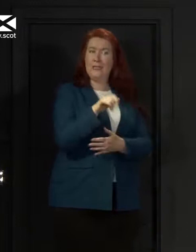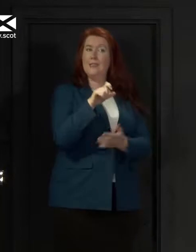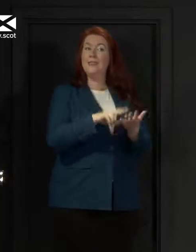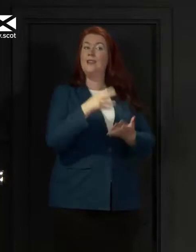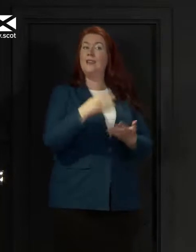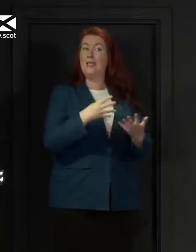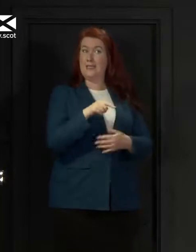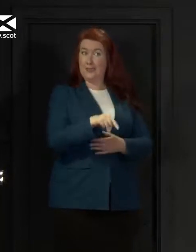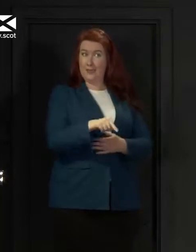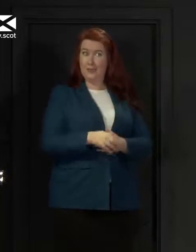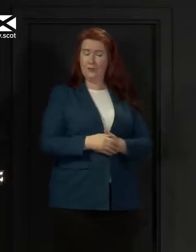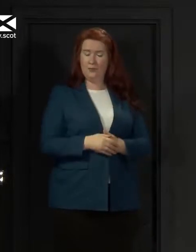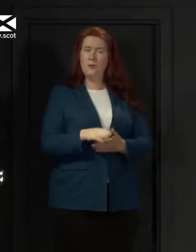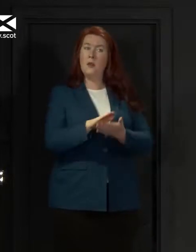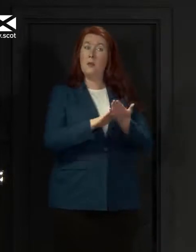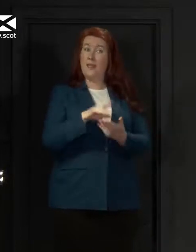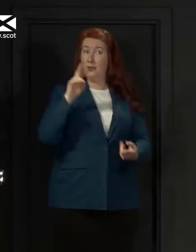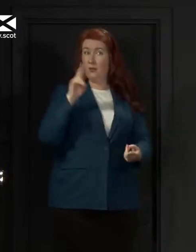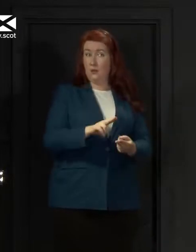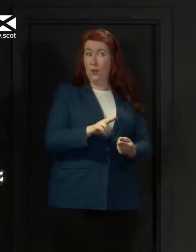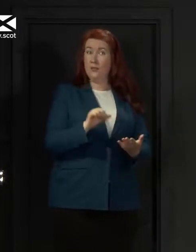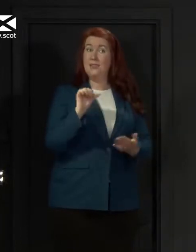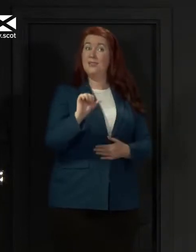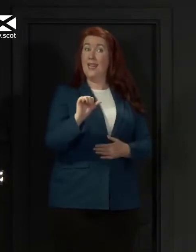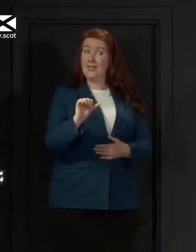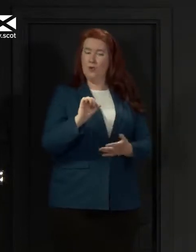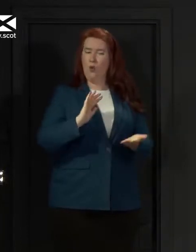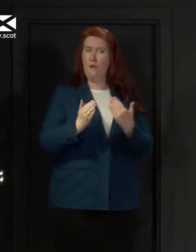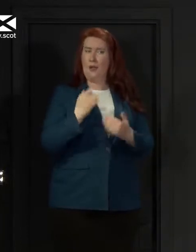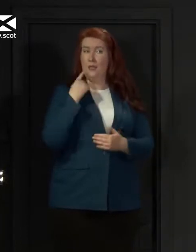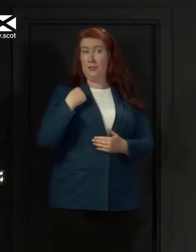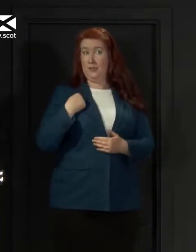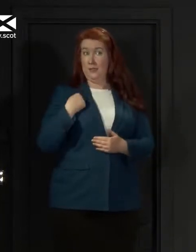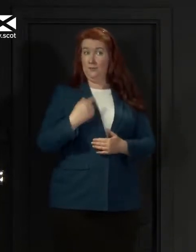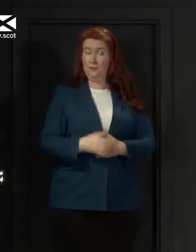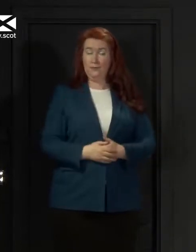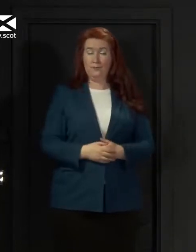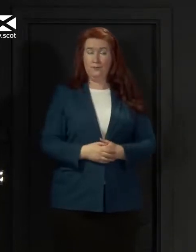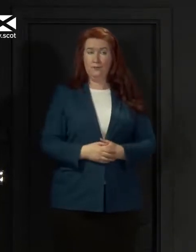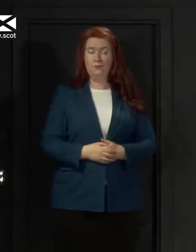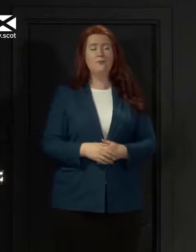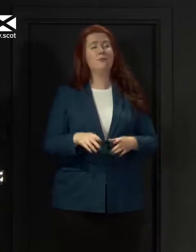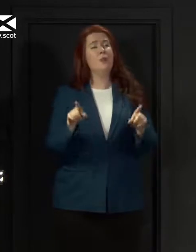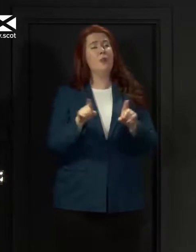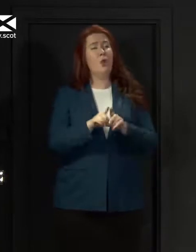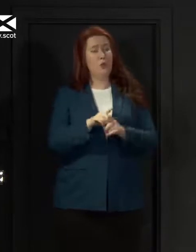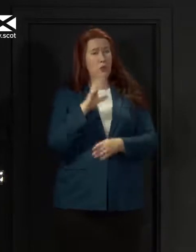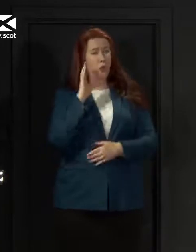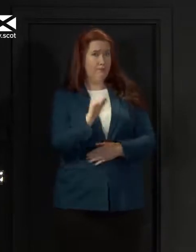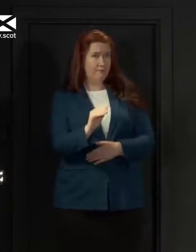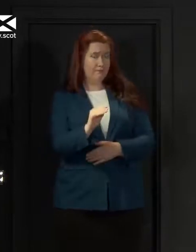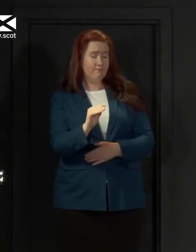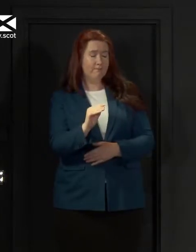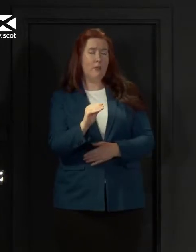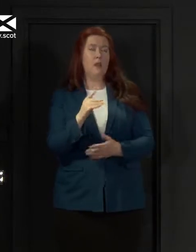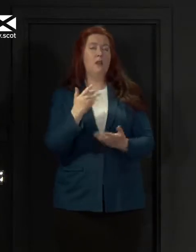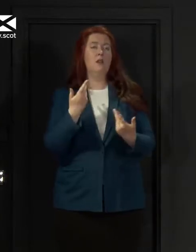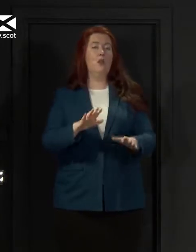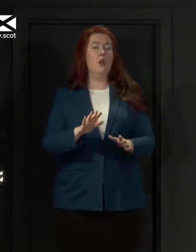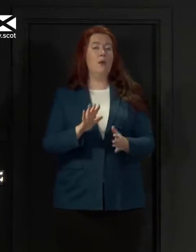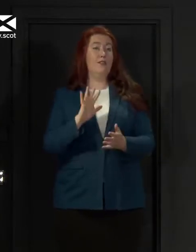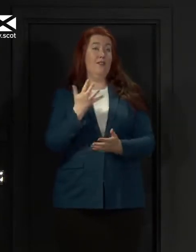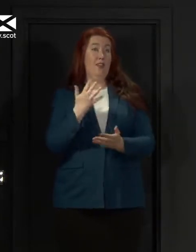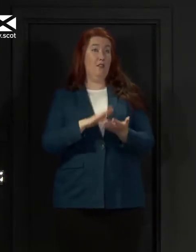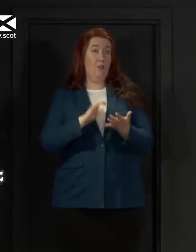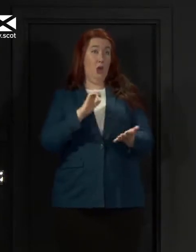And that is a decrease of six since yesterday's numbers. I'm also able to confirm today that since the 5th